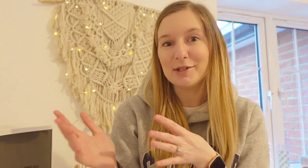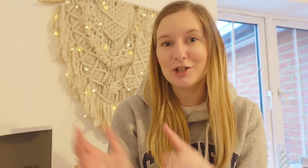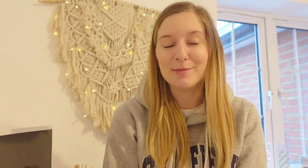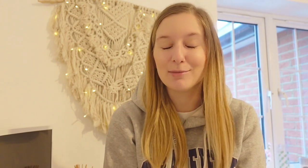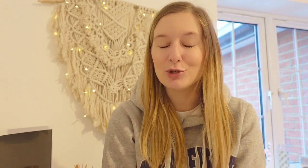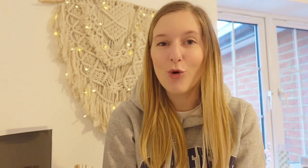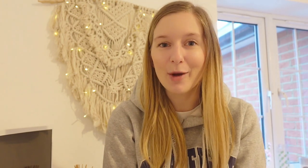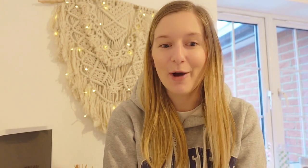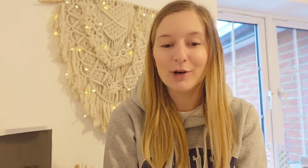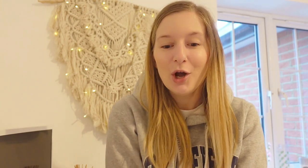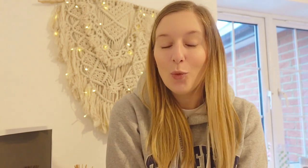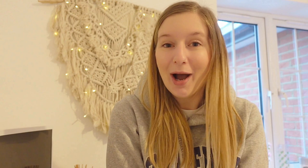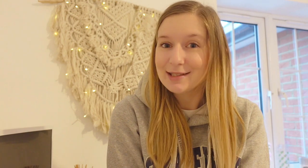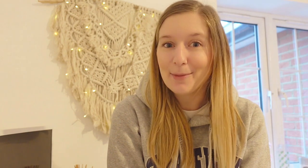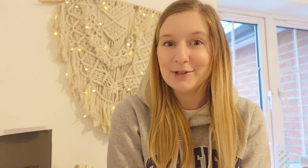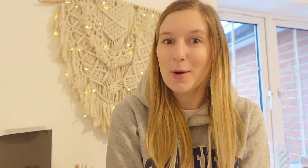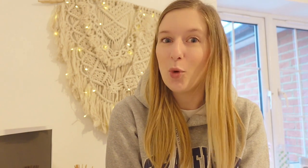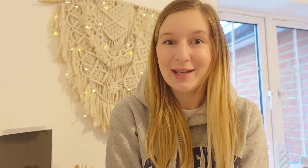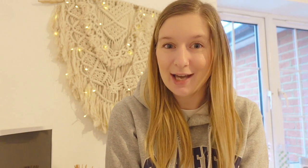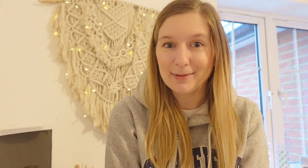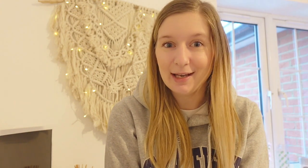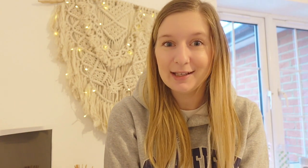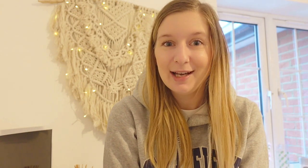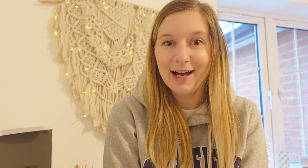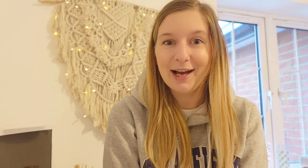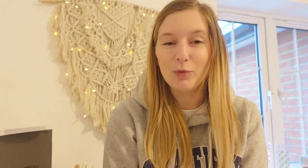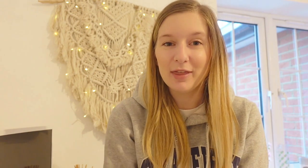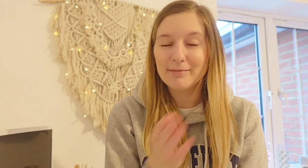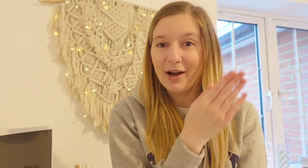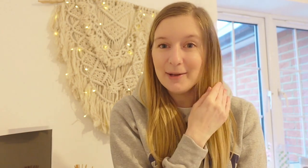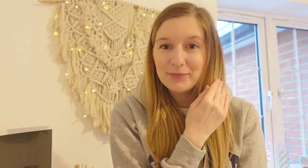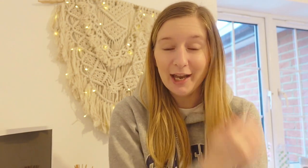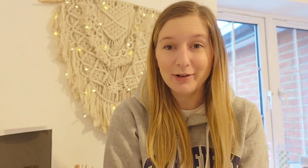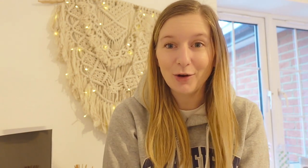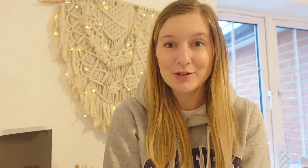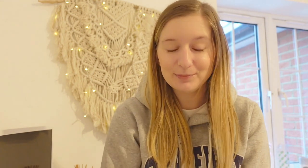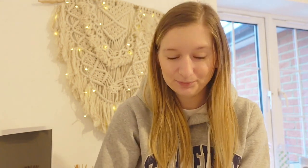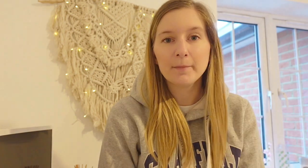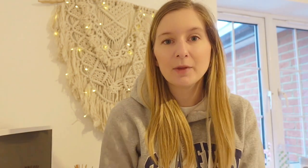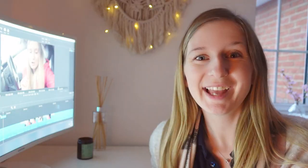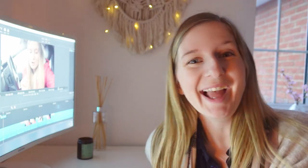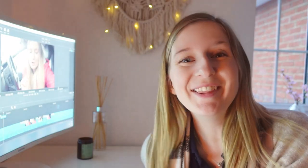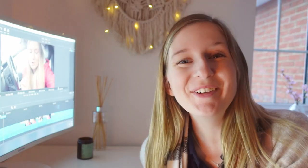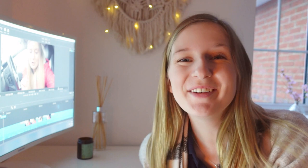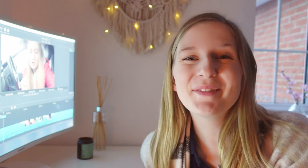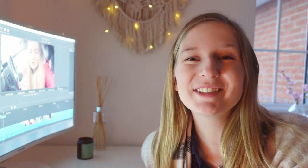position to be able to talk about what has happened and what is happening with my hearing loss. Hello everybody!